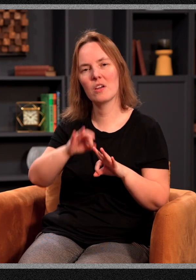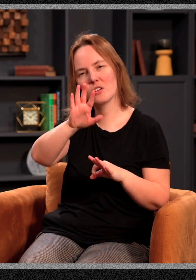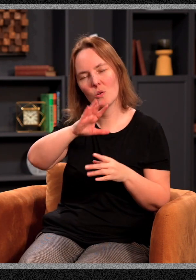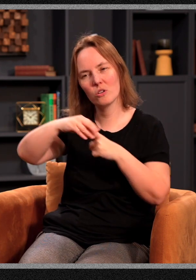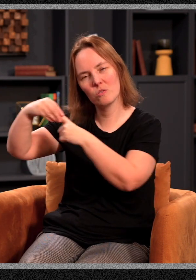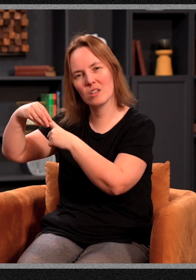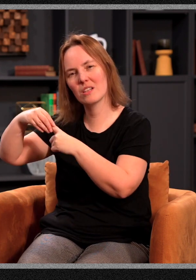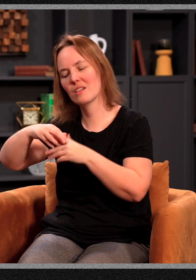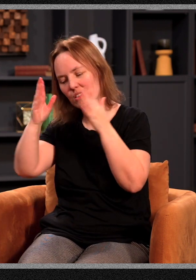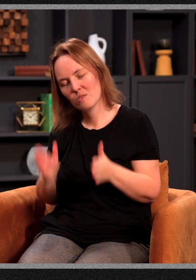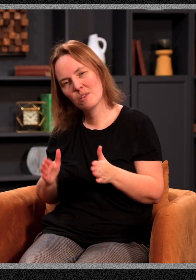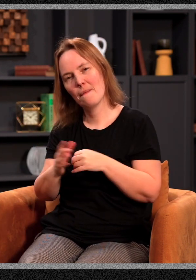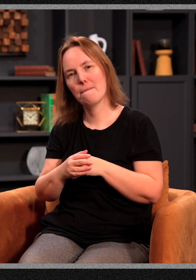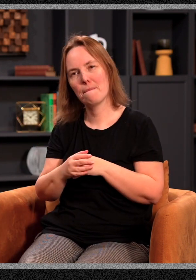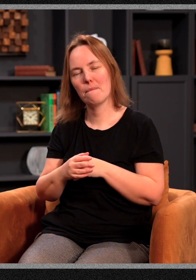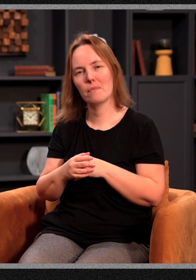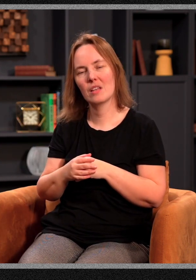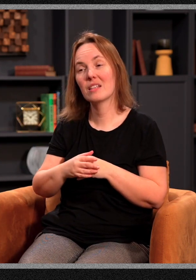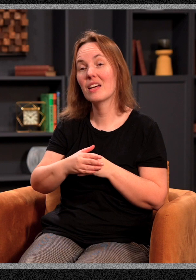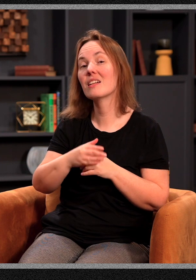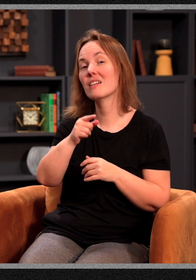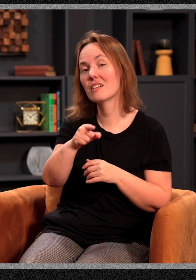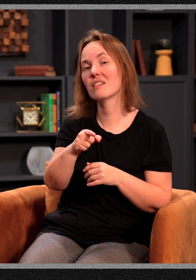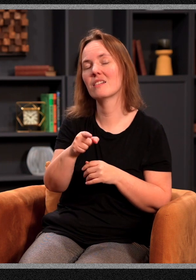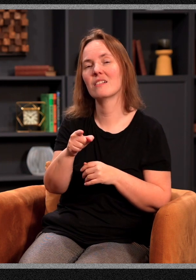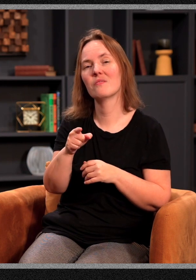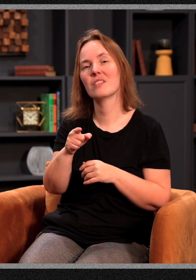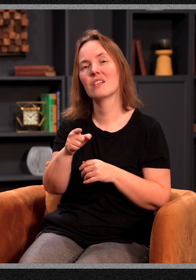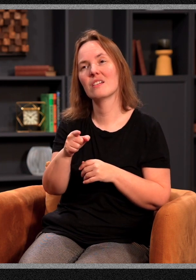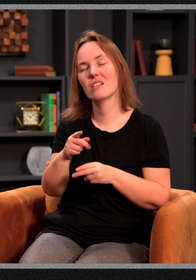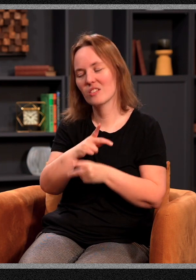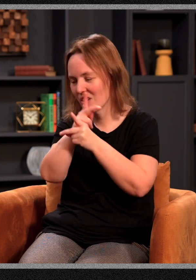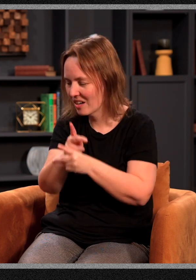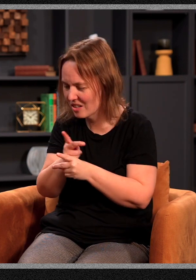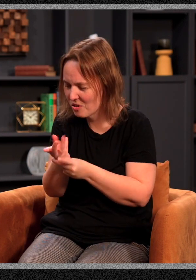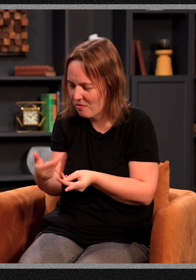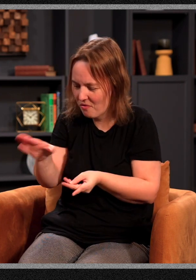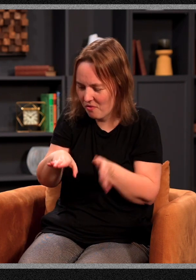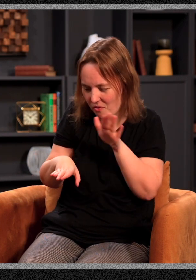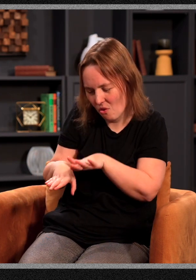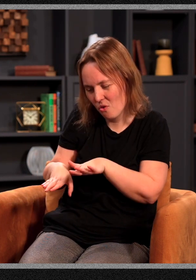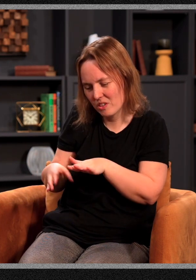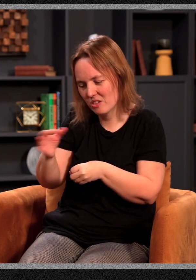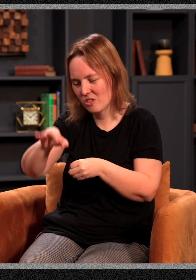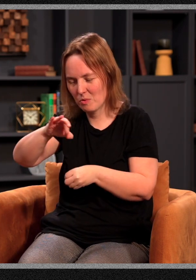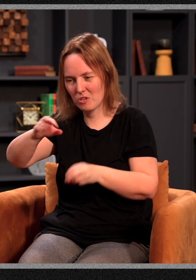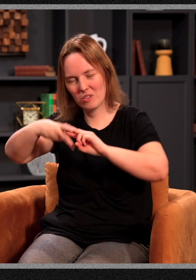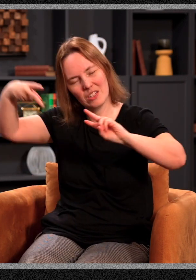and your uniqueness as a human being that He takes great care to fold into your spiritual